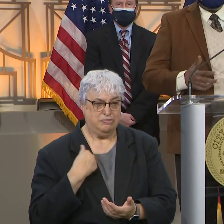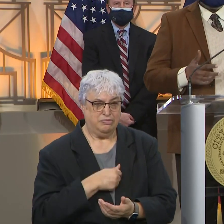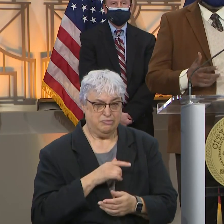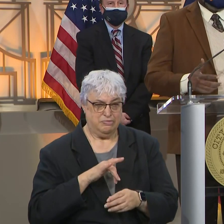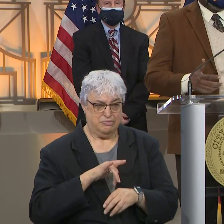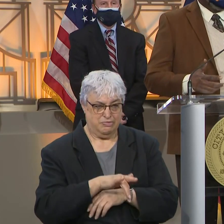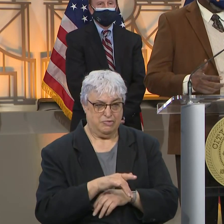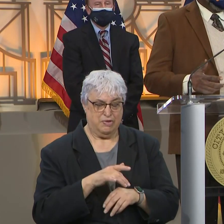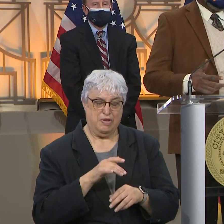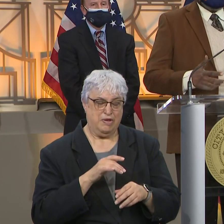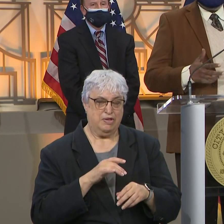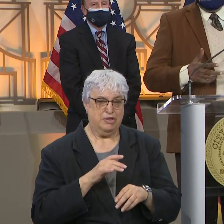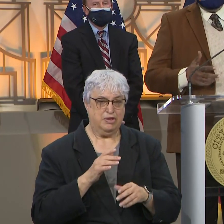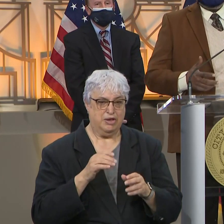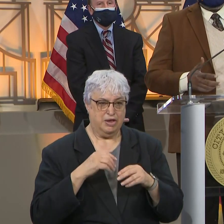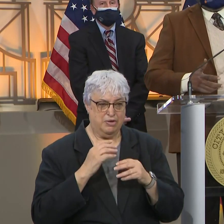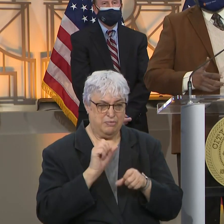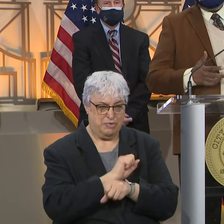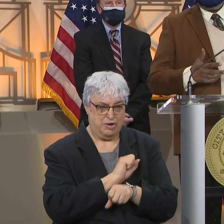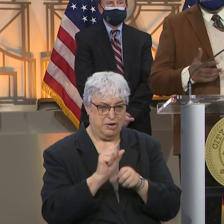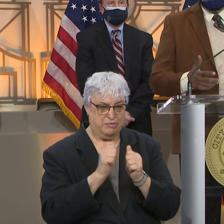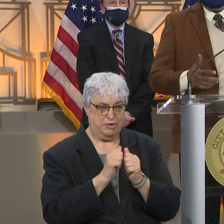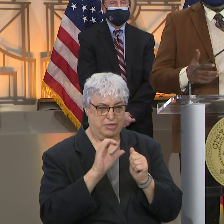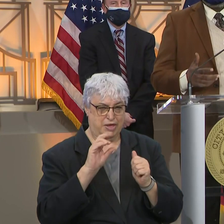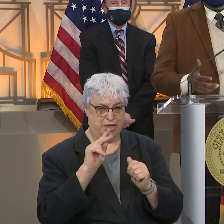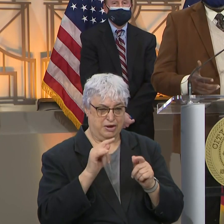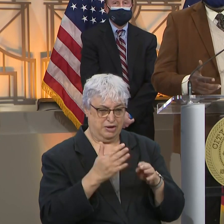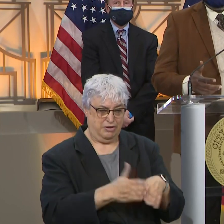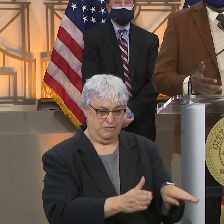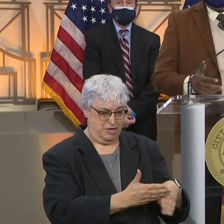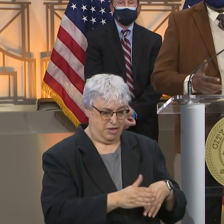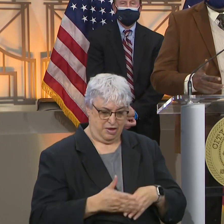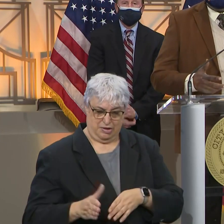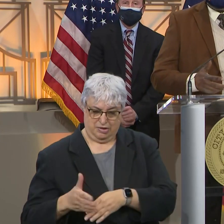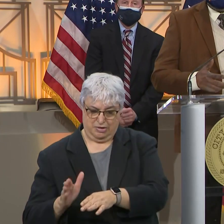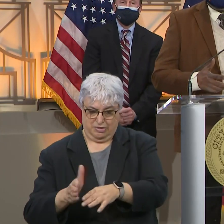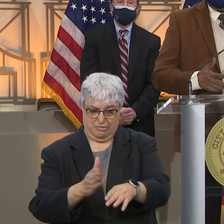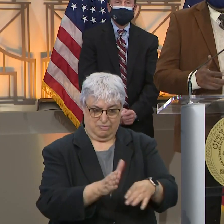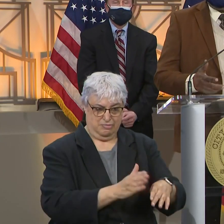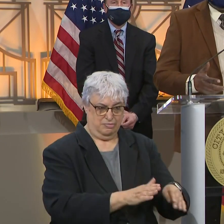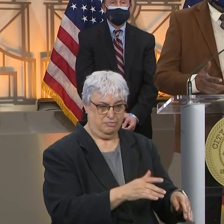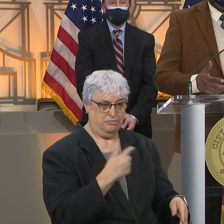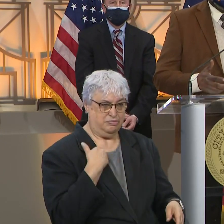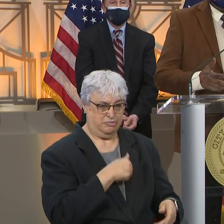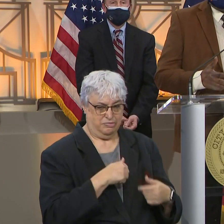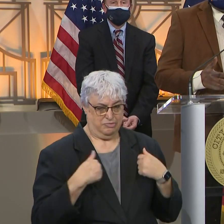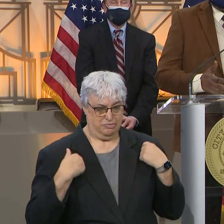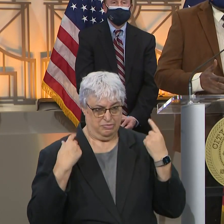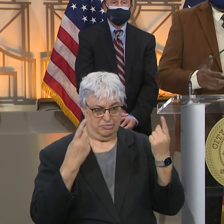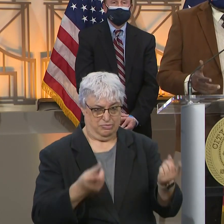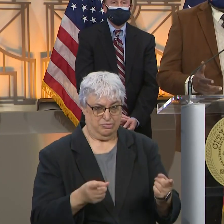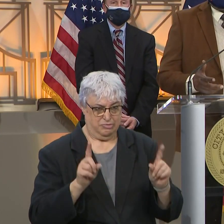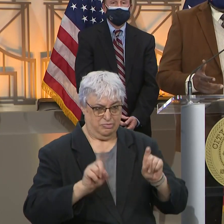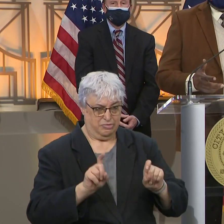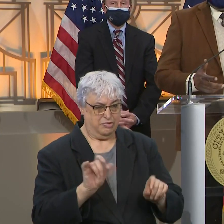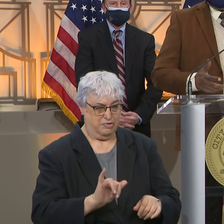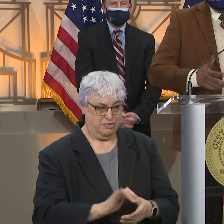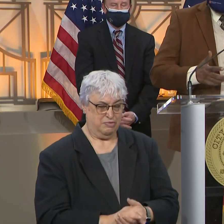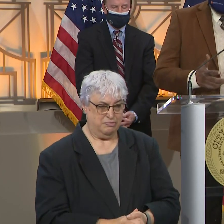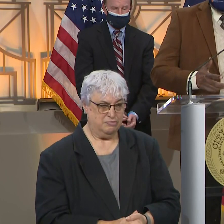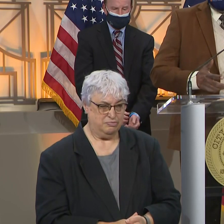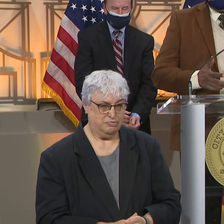is work with the county to really kind of divide up the work, which we have been doing with testing also.